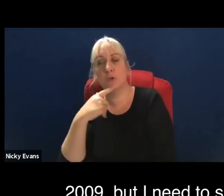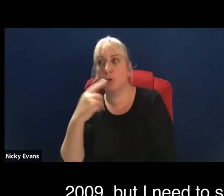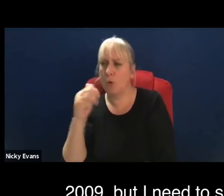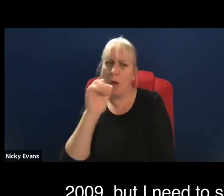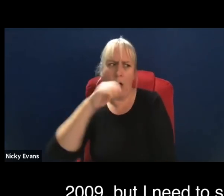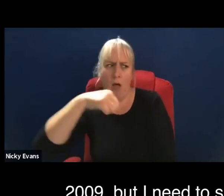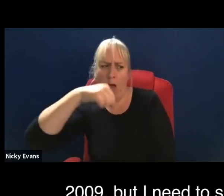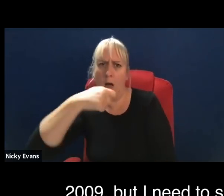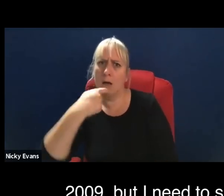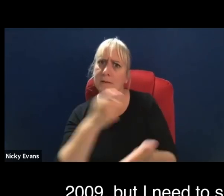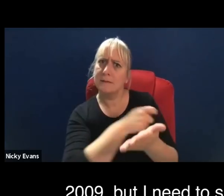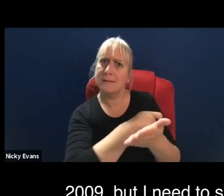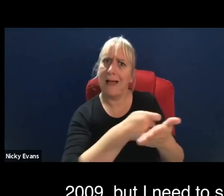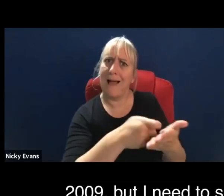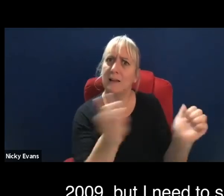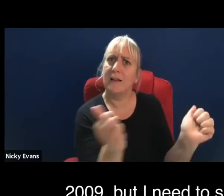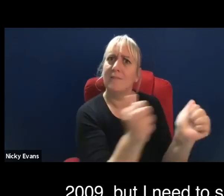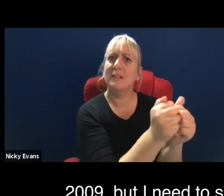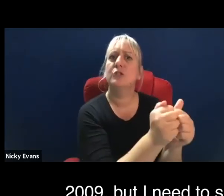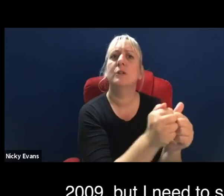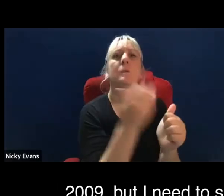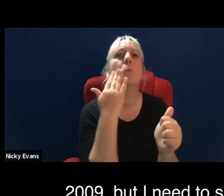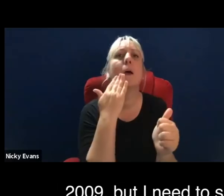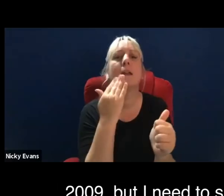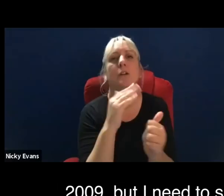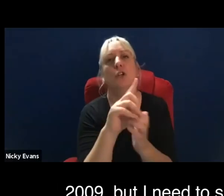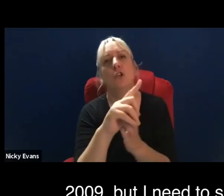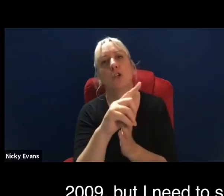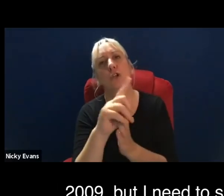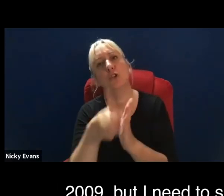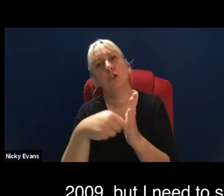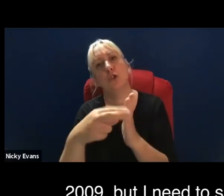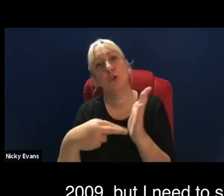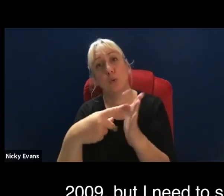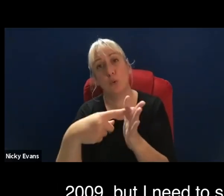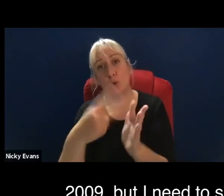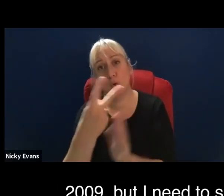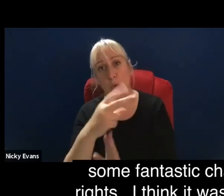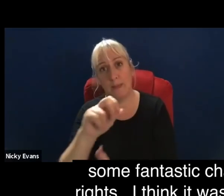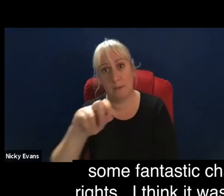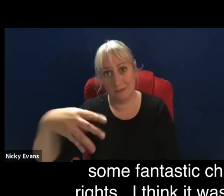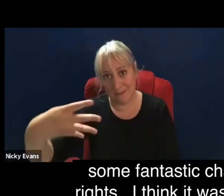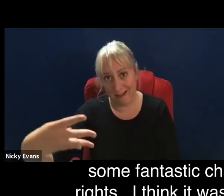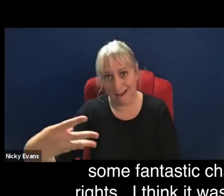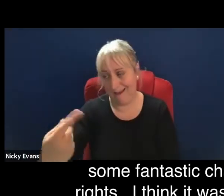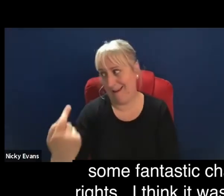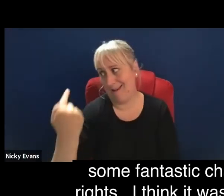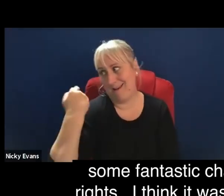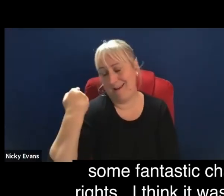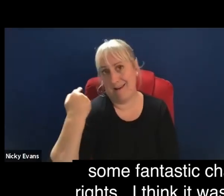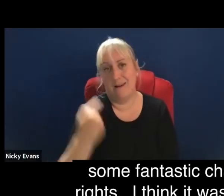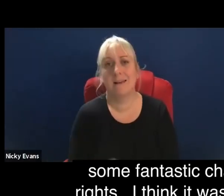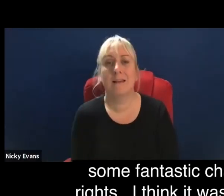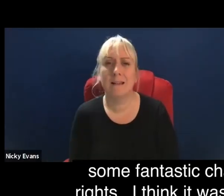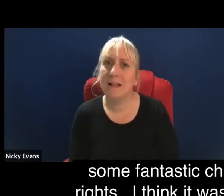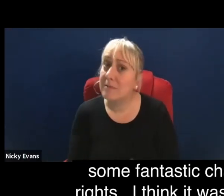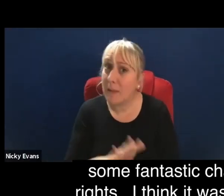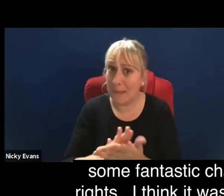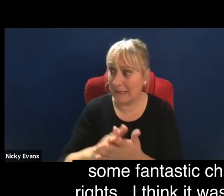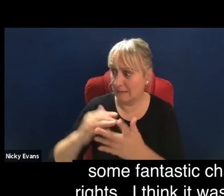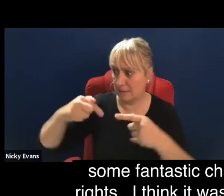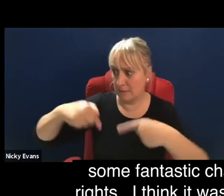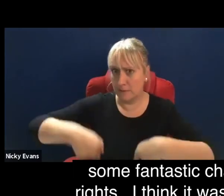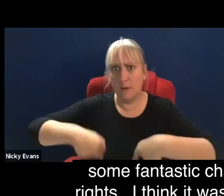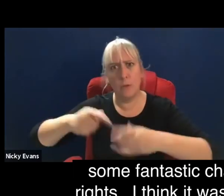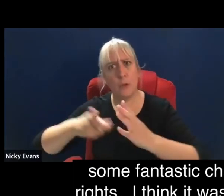the convention. That was in June 2009. But I need to say that's not because the government of the time was some fantastic